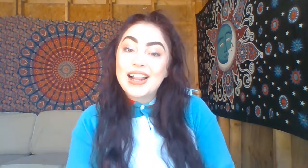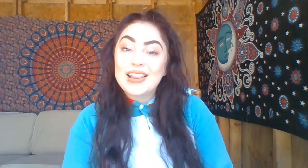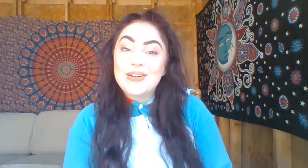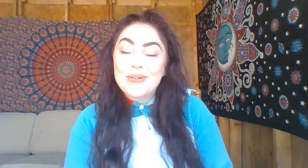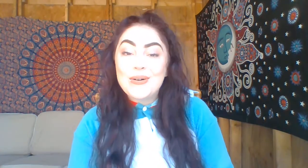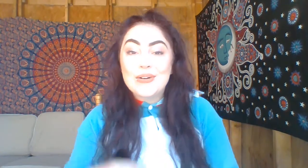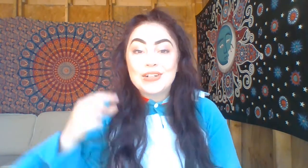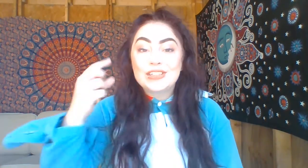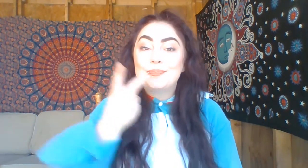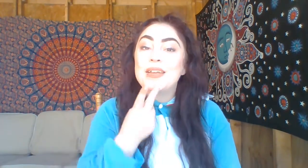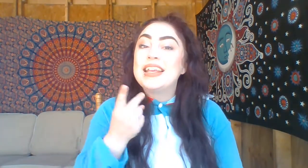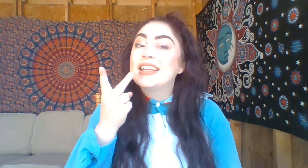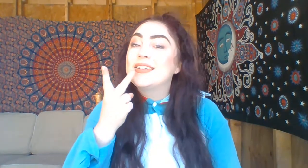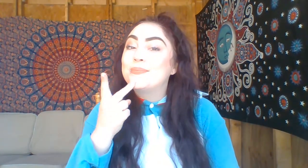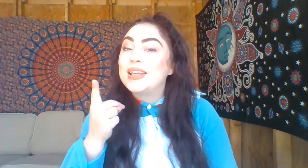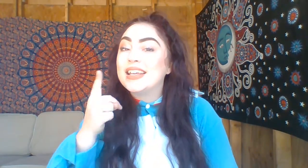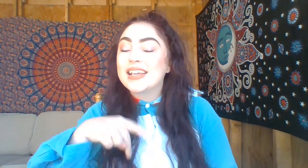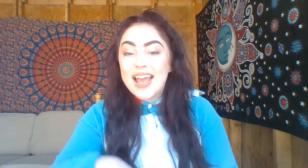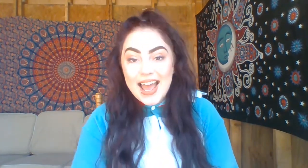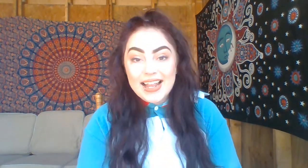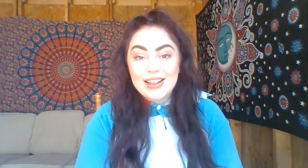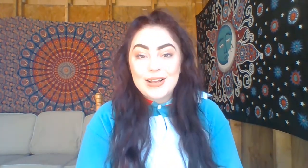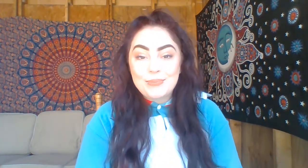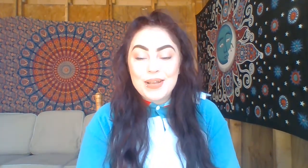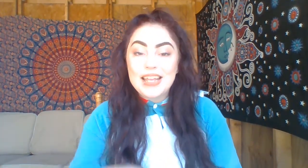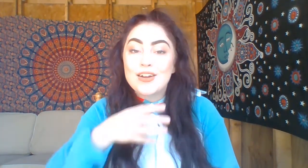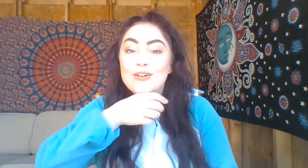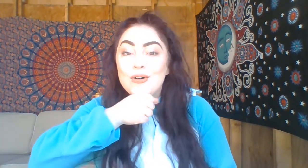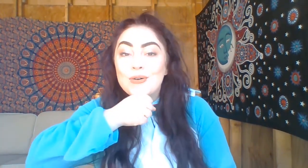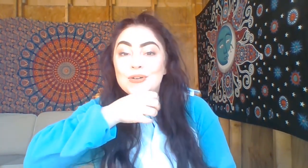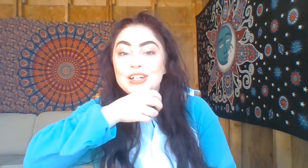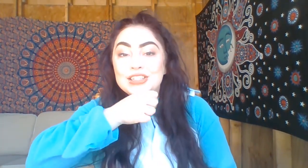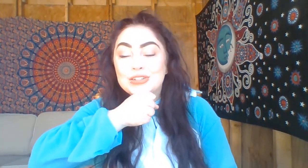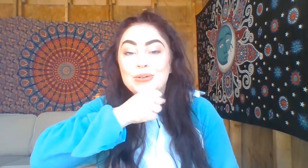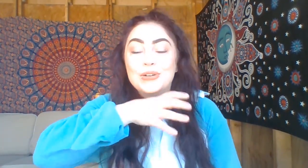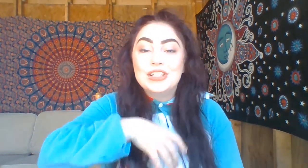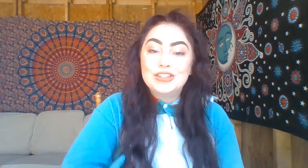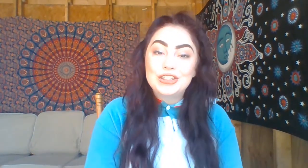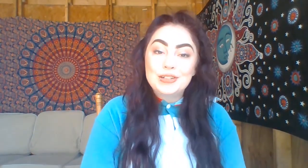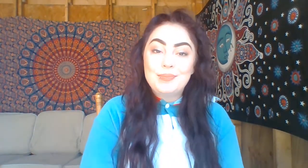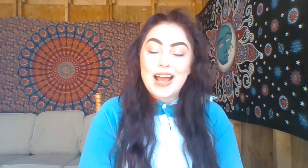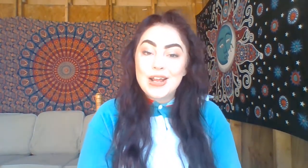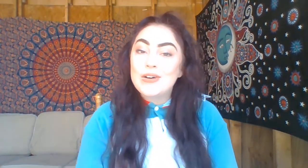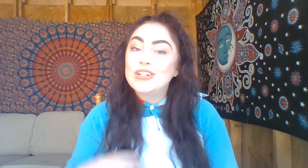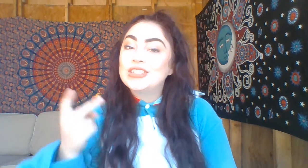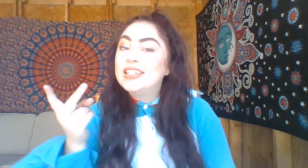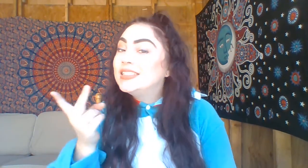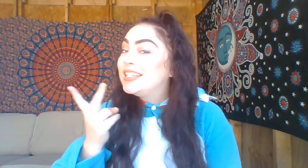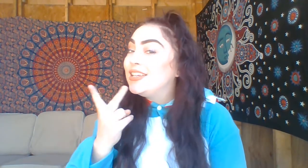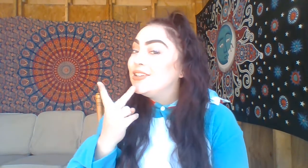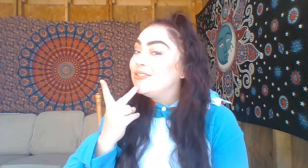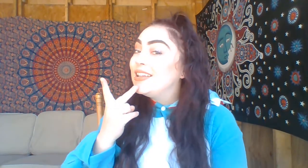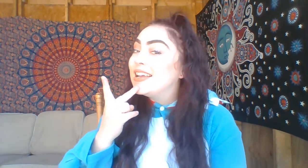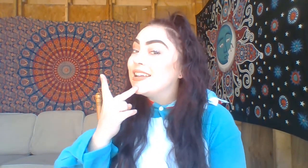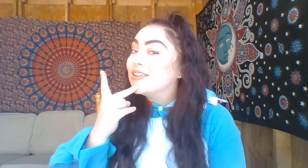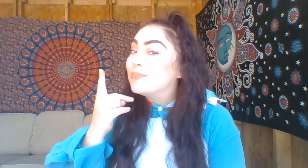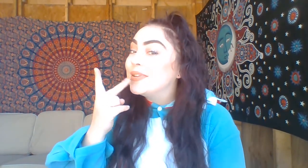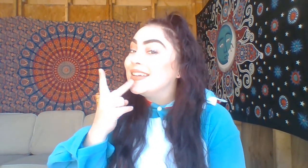hello, orange. Pink, pink, pink. Hello, pink. Orange, orange, goodbye, orange. See you later, pink.